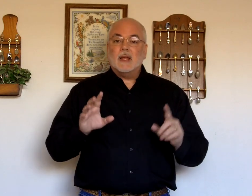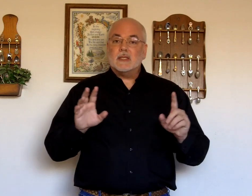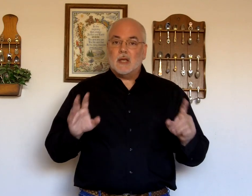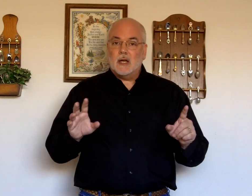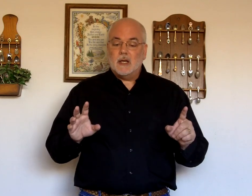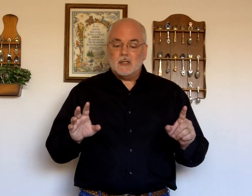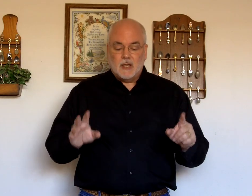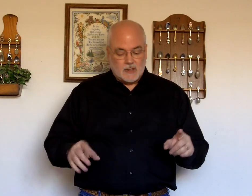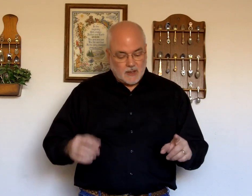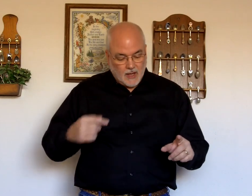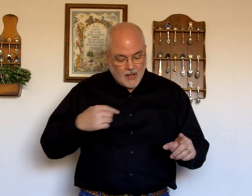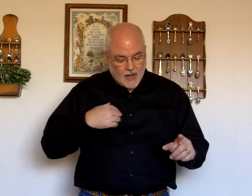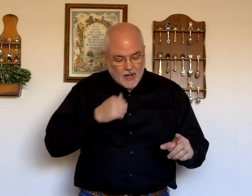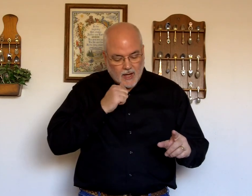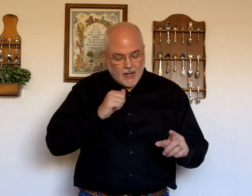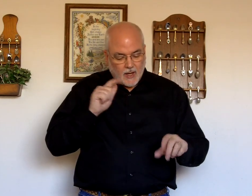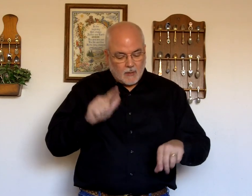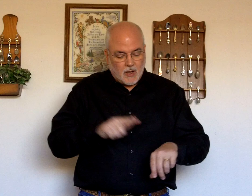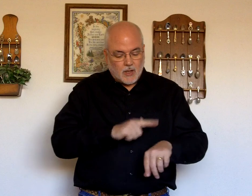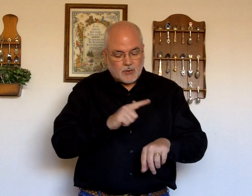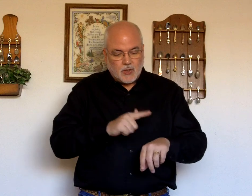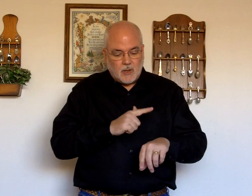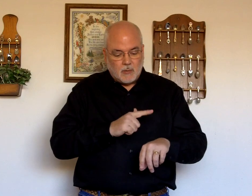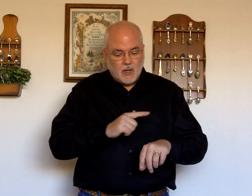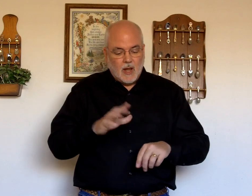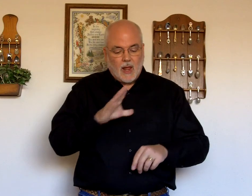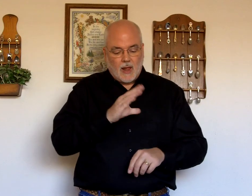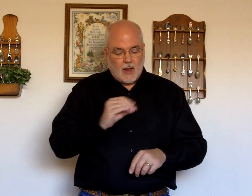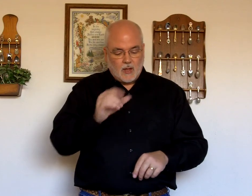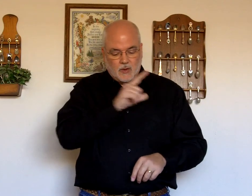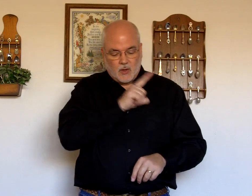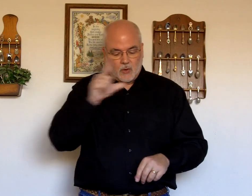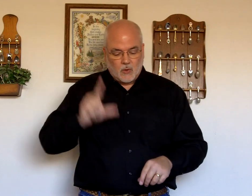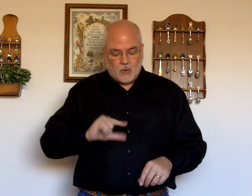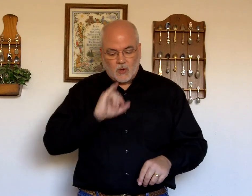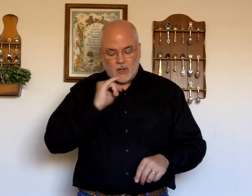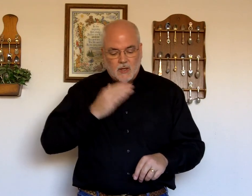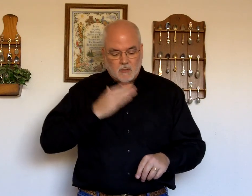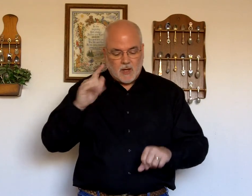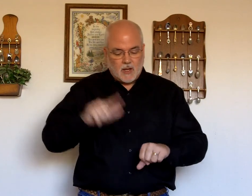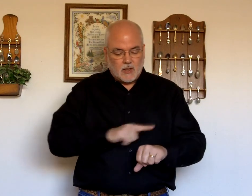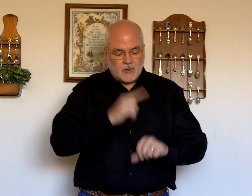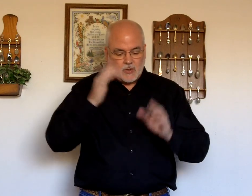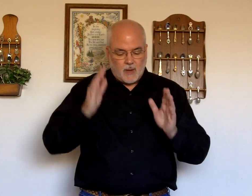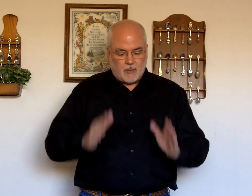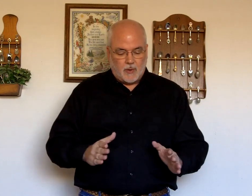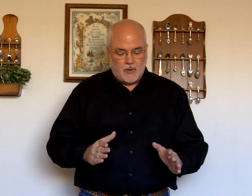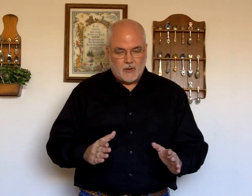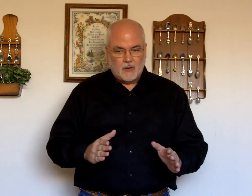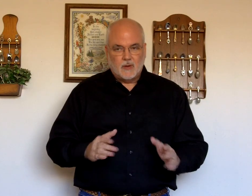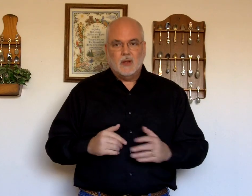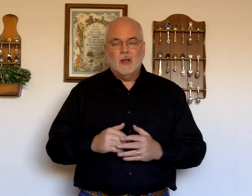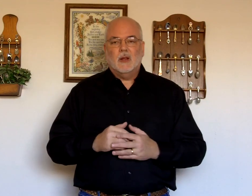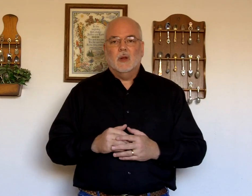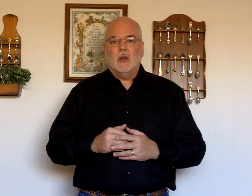Sign it in sentences. I am a sheep. And the Lord is my shepherd. Okay.